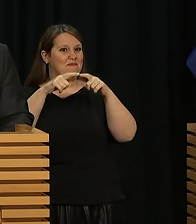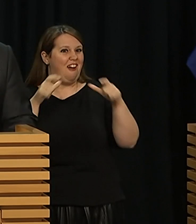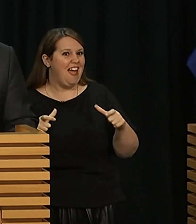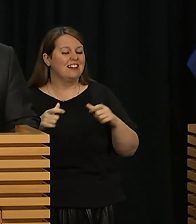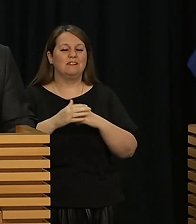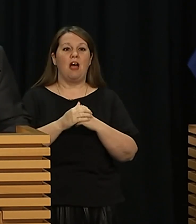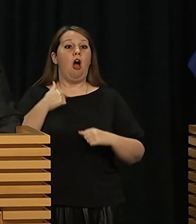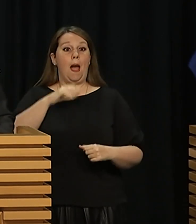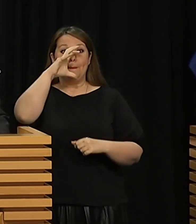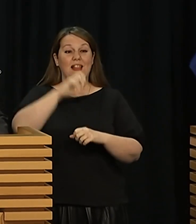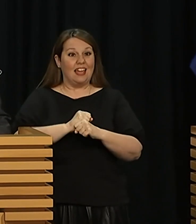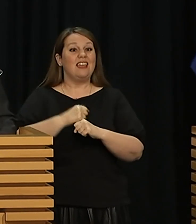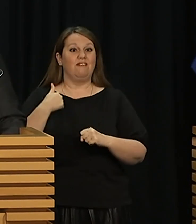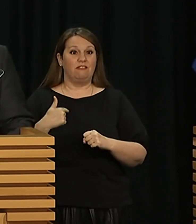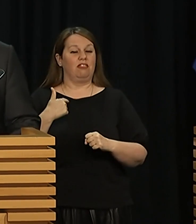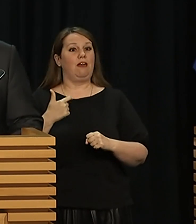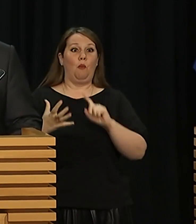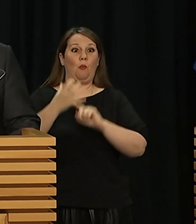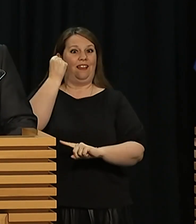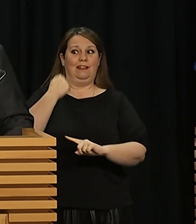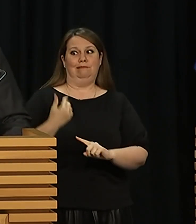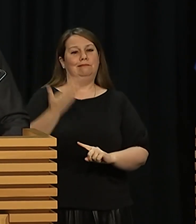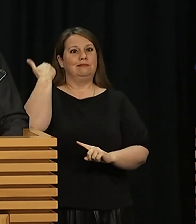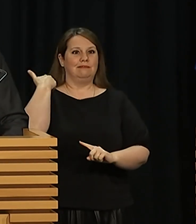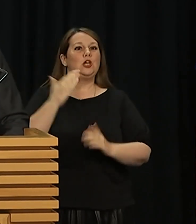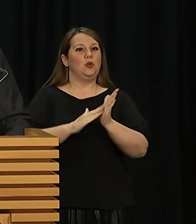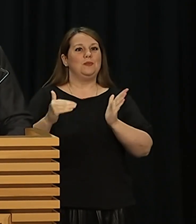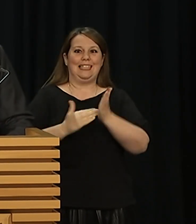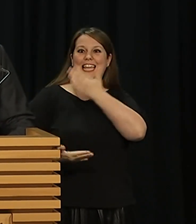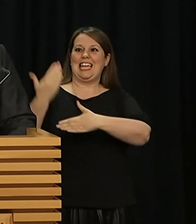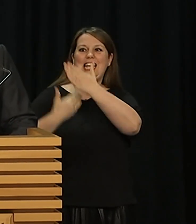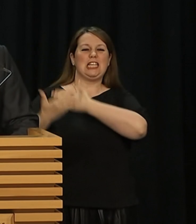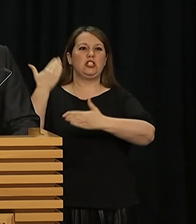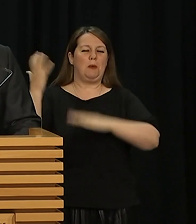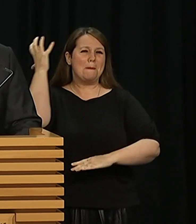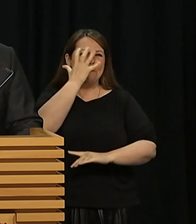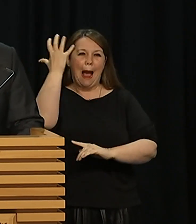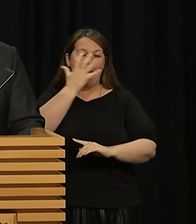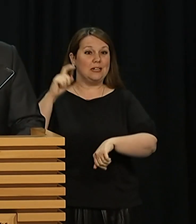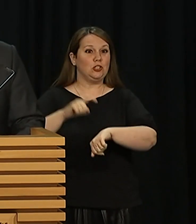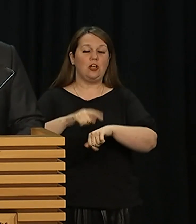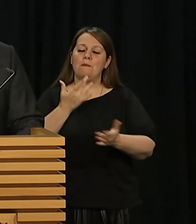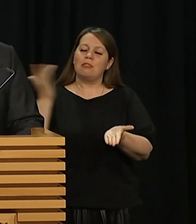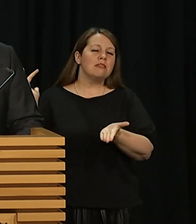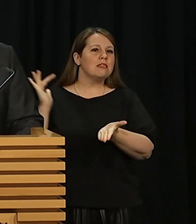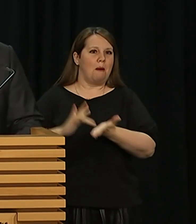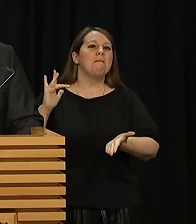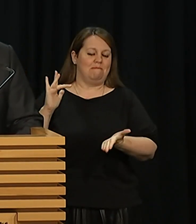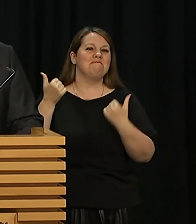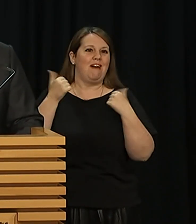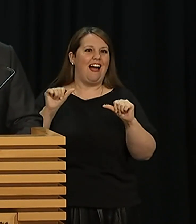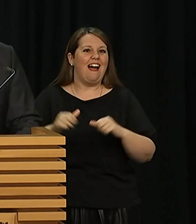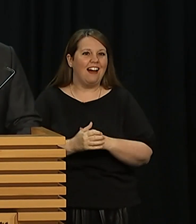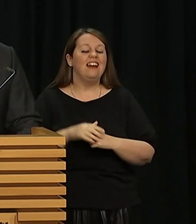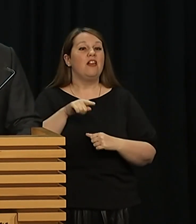believe that their triumph at Eden Park is one of New Zealand's greatest sporting moments. The Black Ferns are extraordinary athletes,